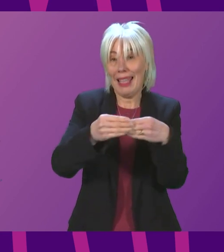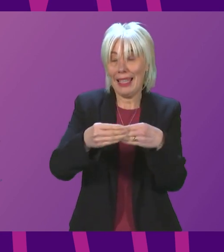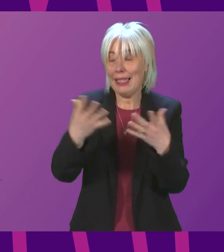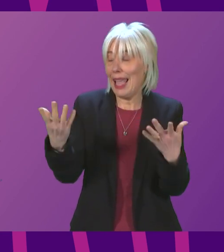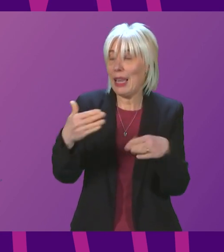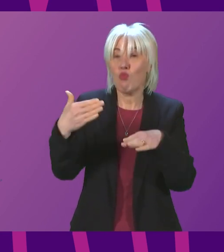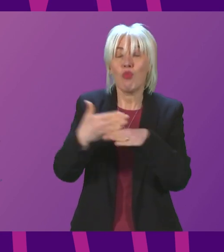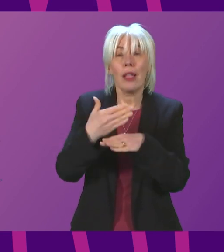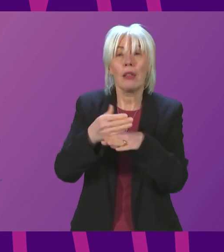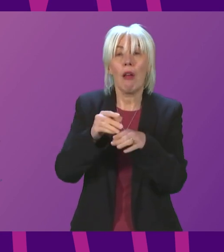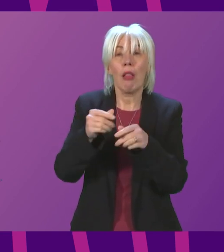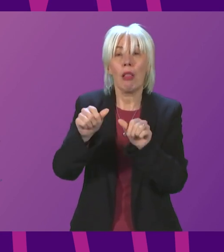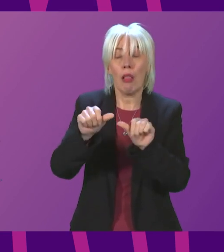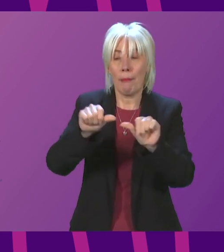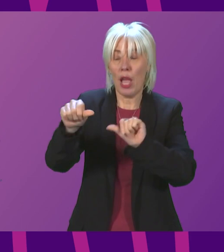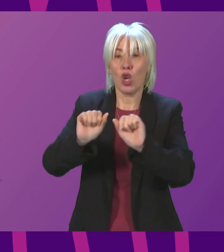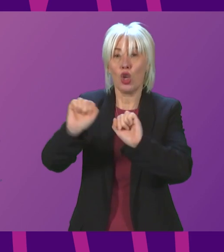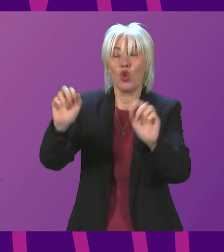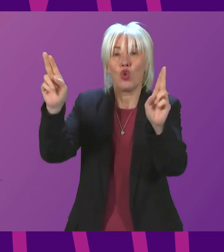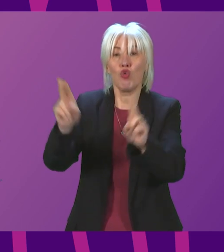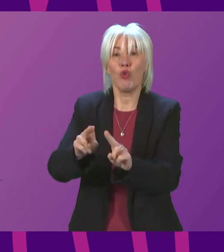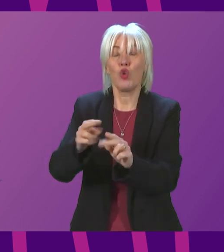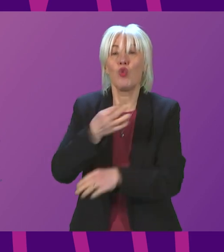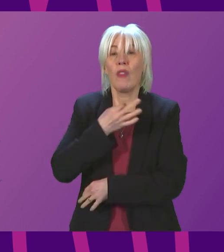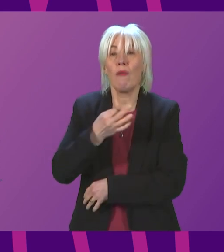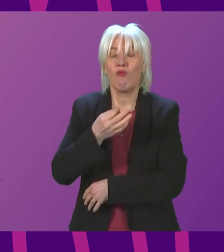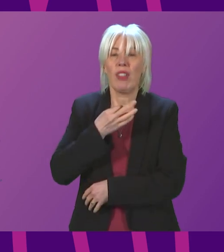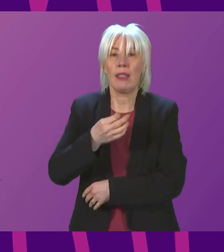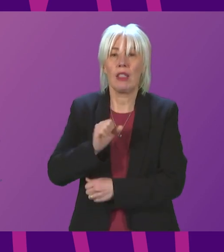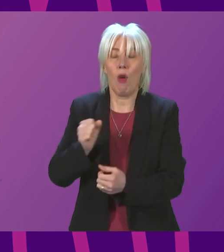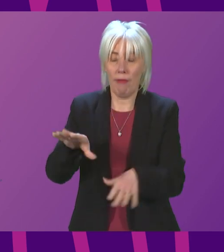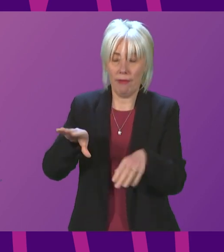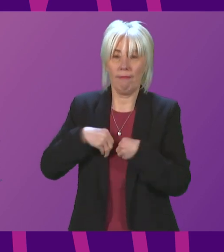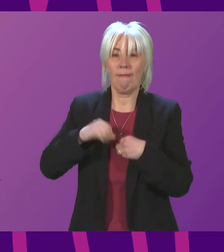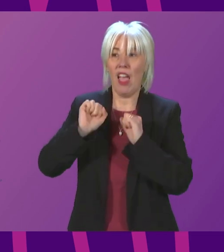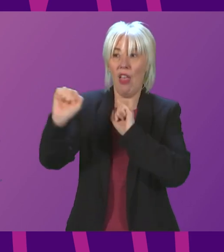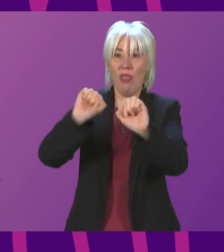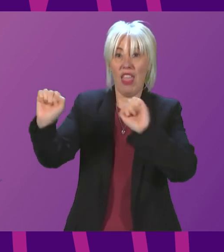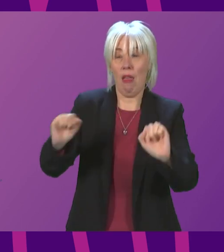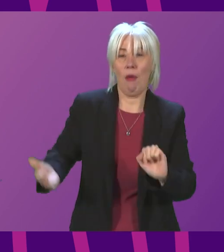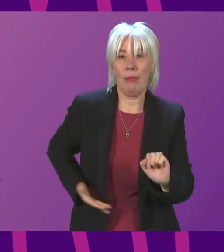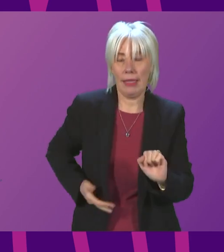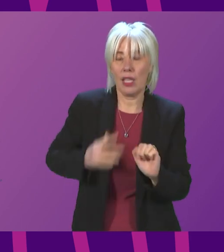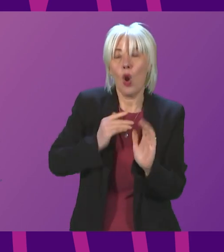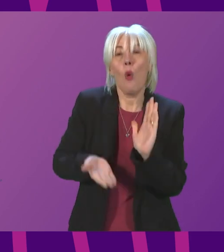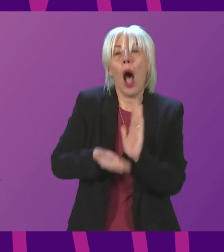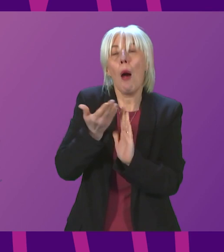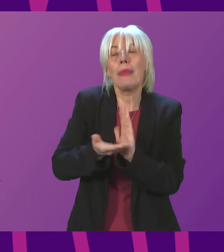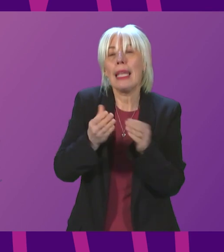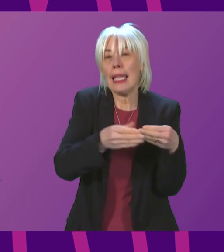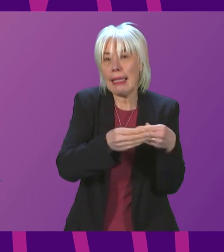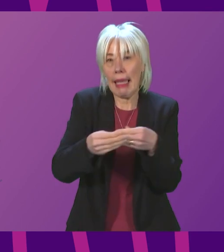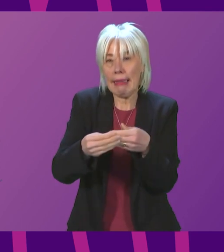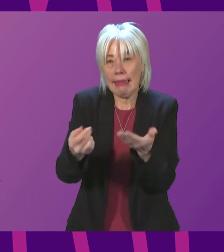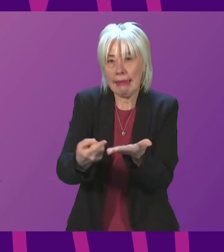to reduce the risk of infection in their premises and we will continue to update guidance to give businesses